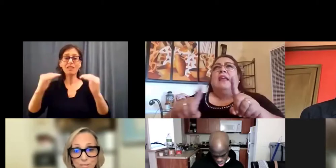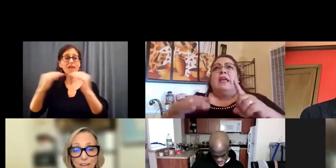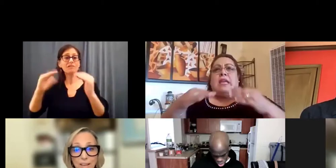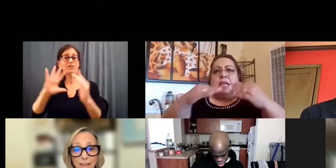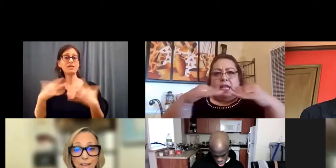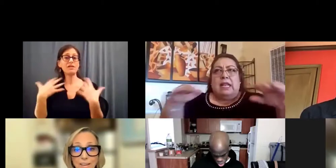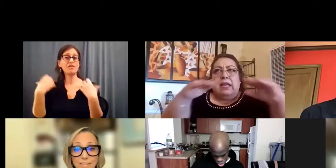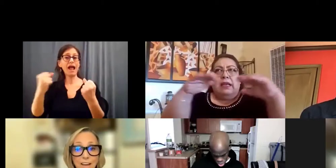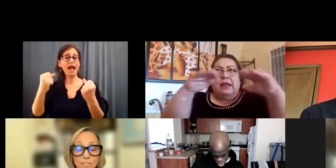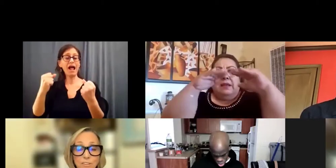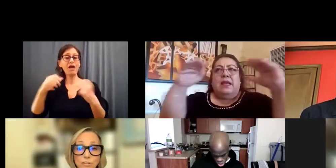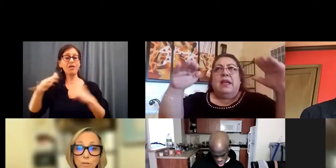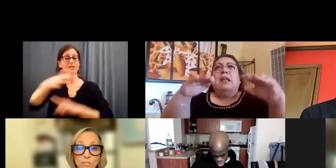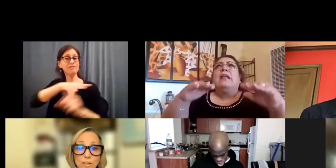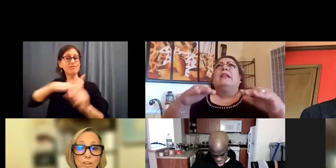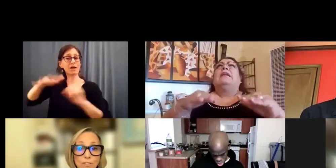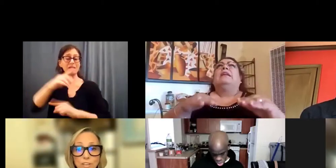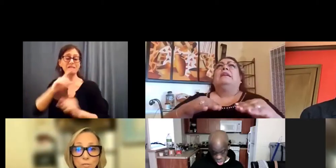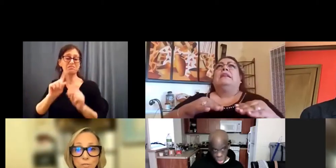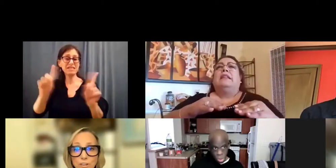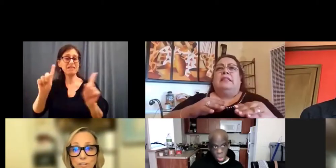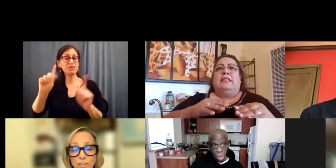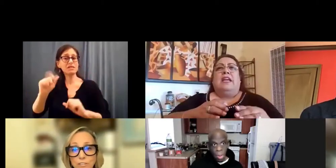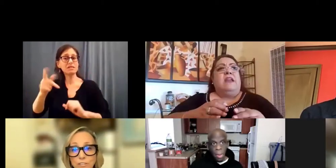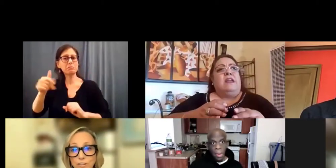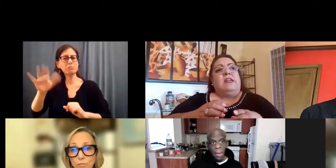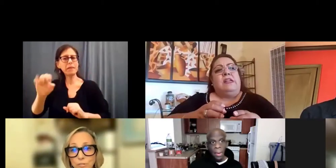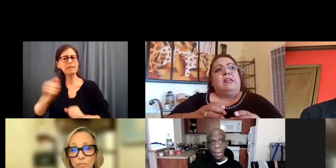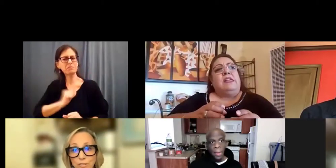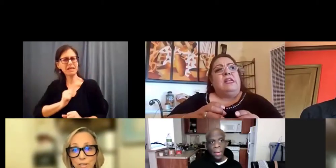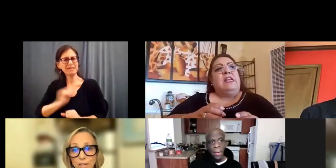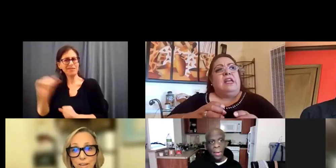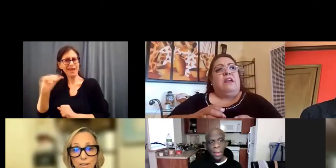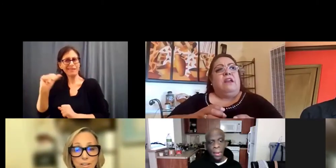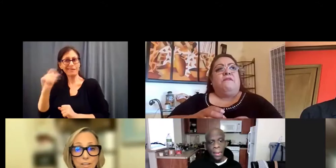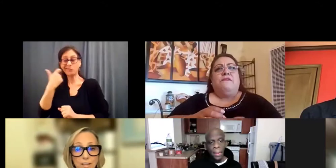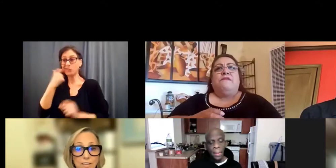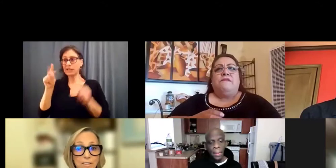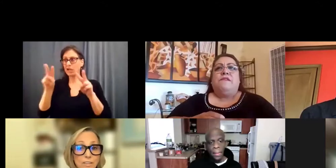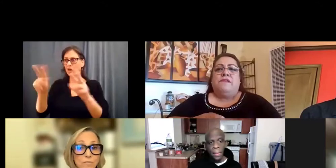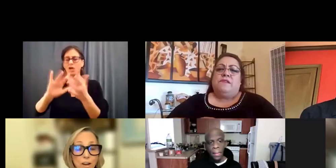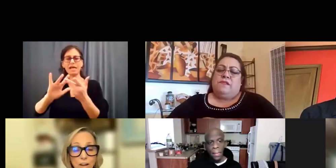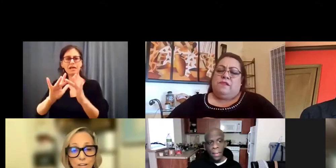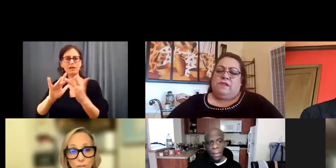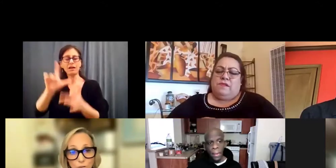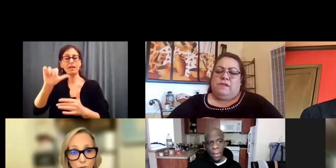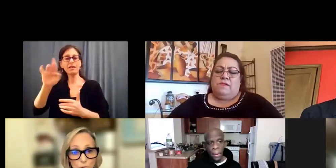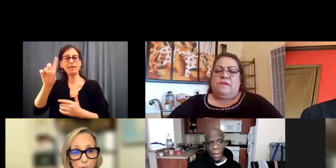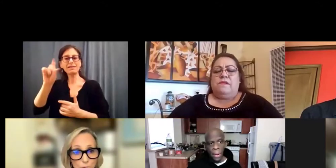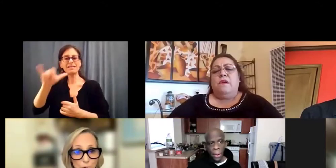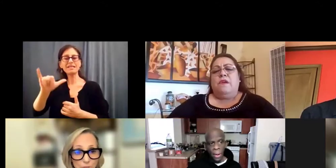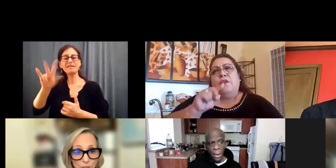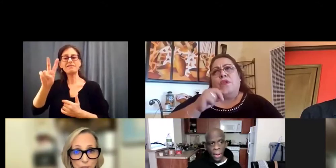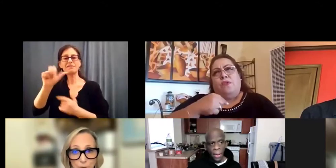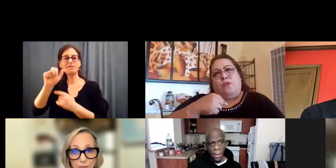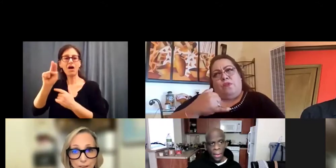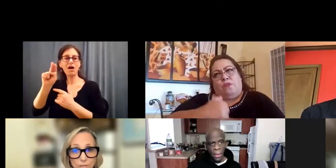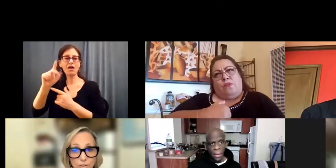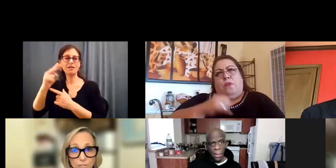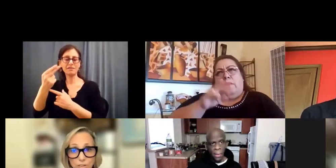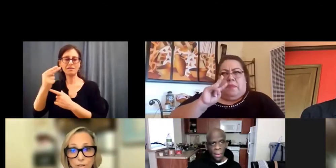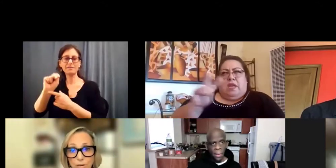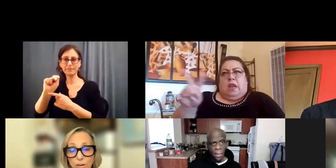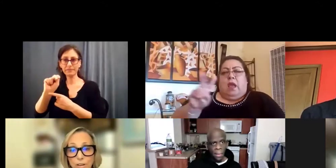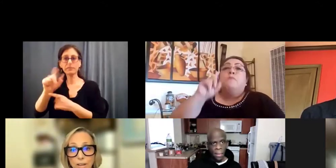spaces. And as athletes, you know, I was looking around on the internet just recently and Lindsay Vaughn, who was an Olympic